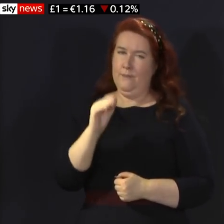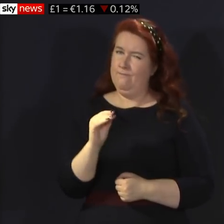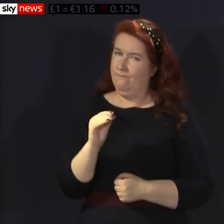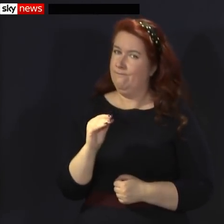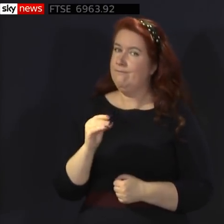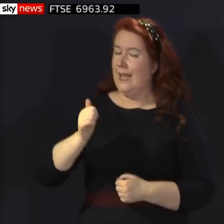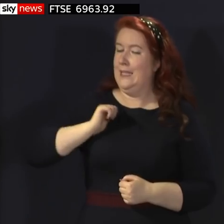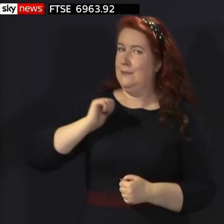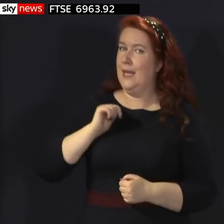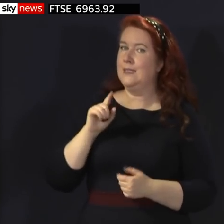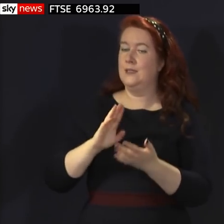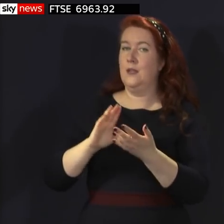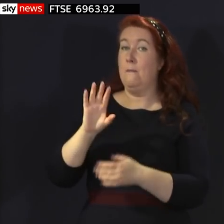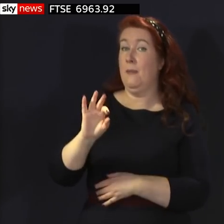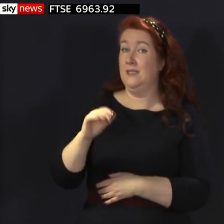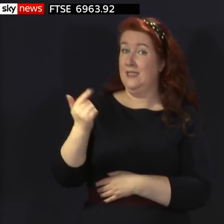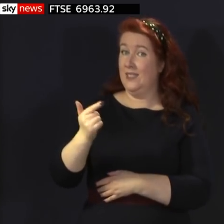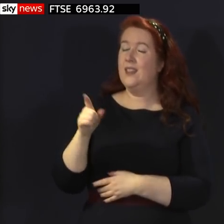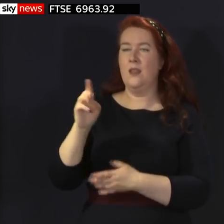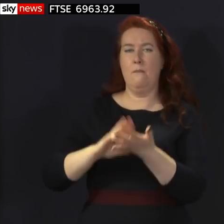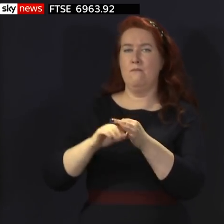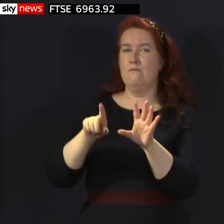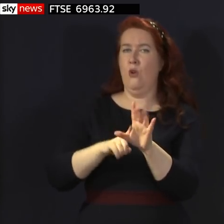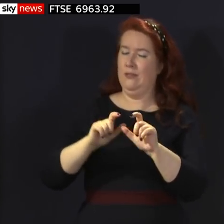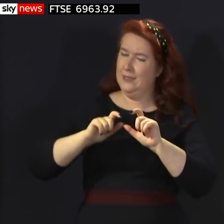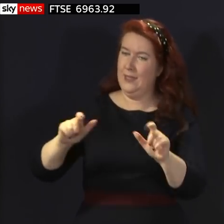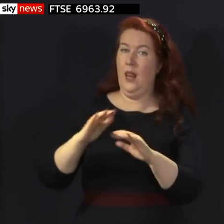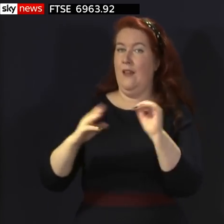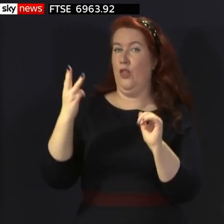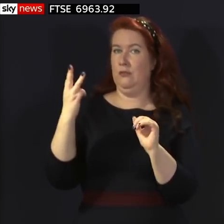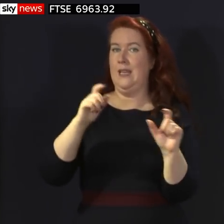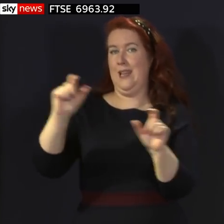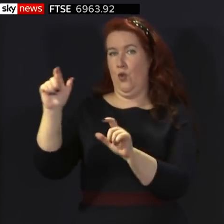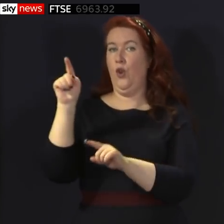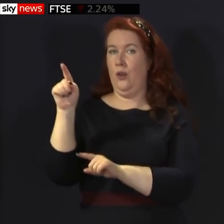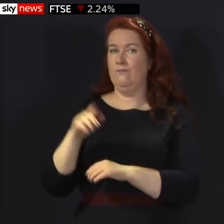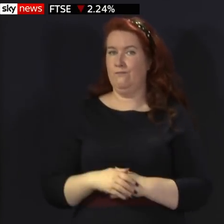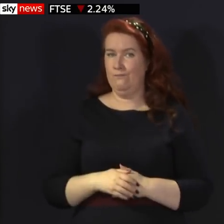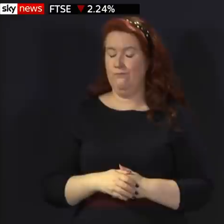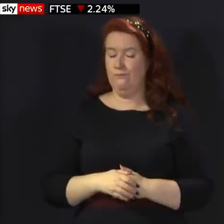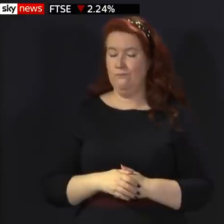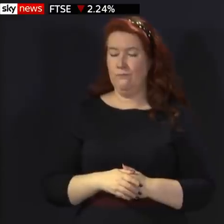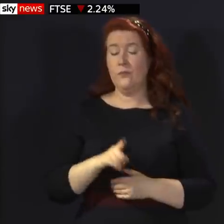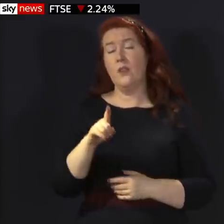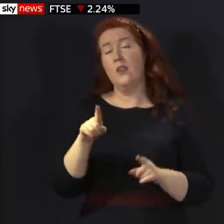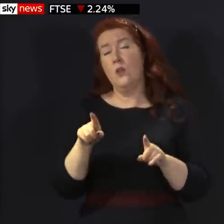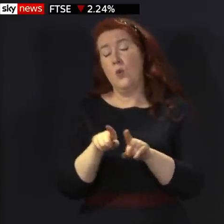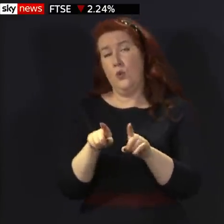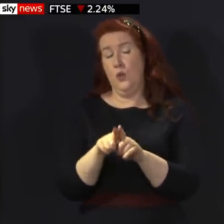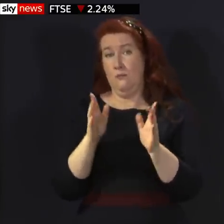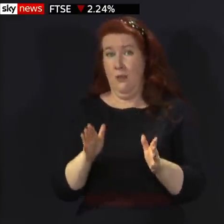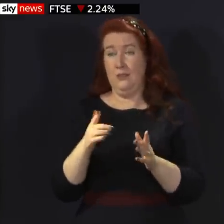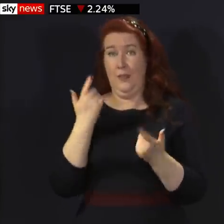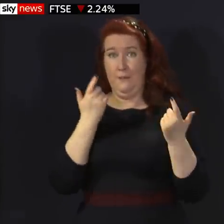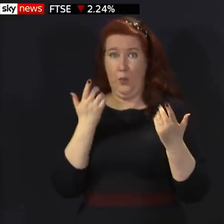highly probable that Moray will stay at Level 3 for a further period. It's also important that we take precautions to reduce the